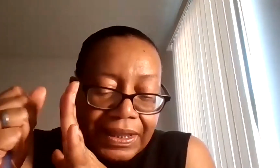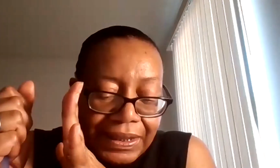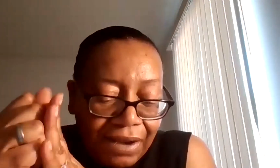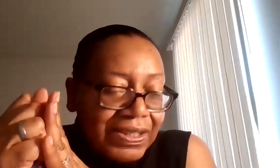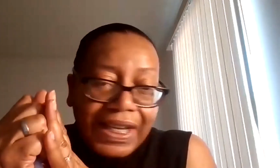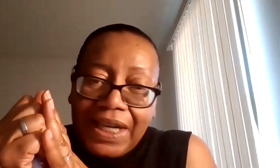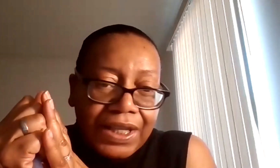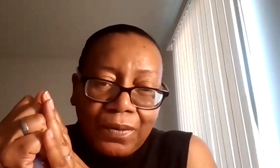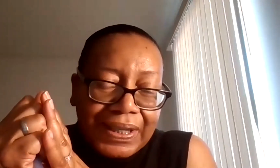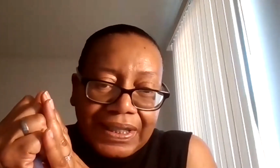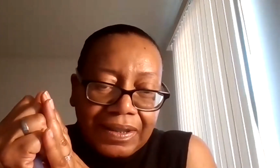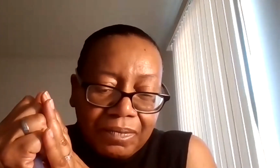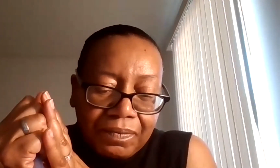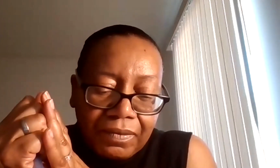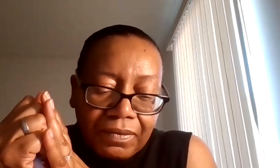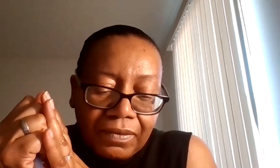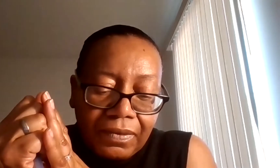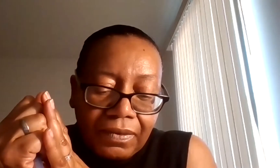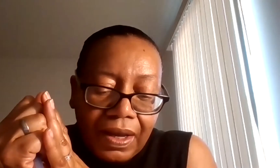devastating consequences.